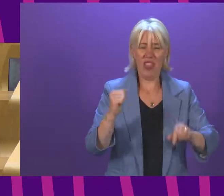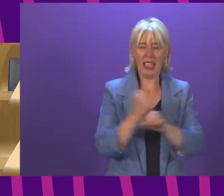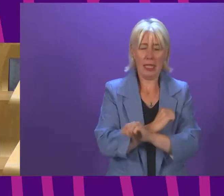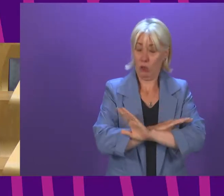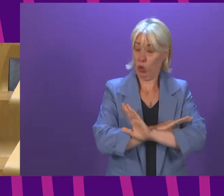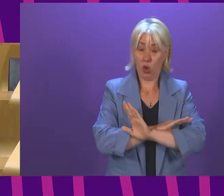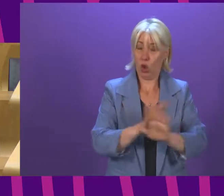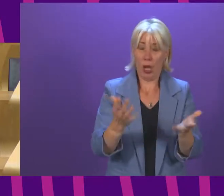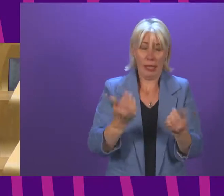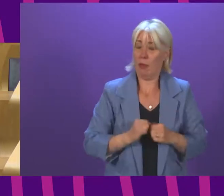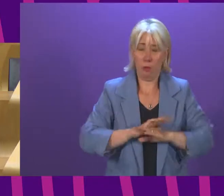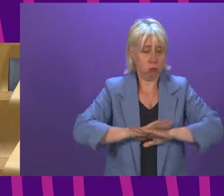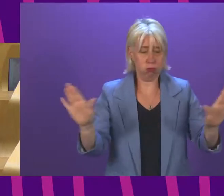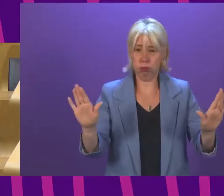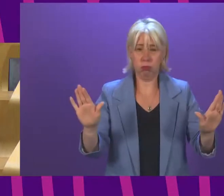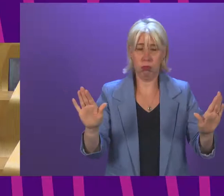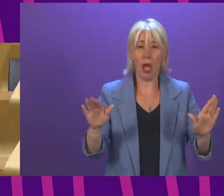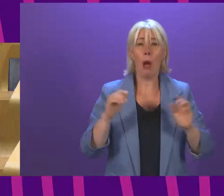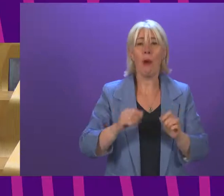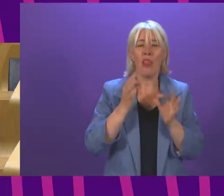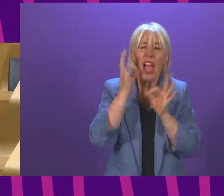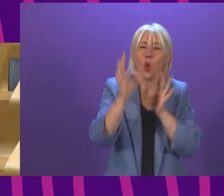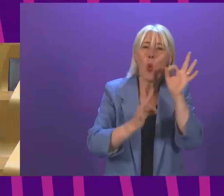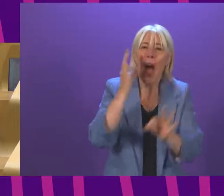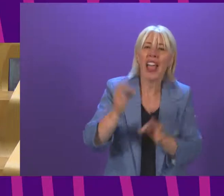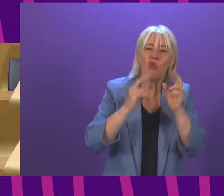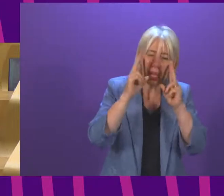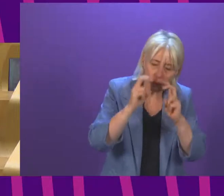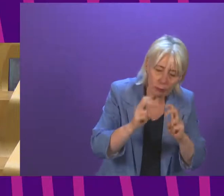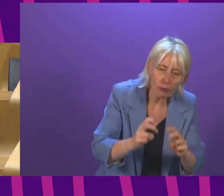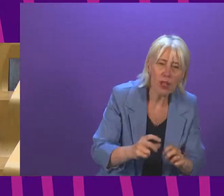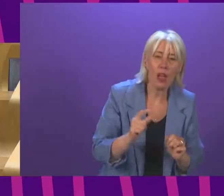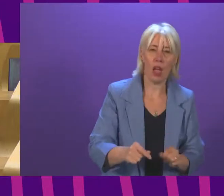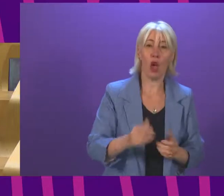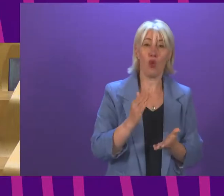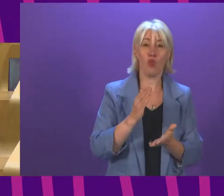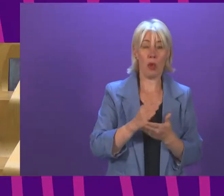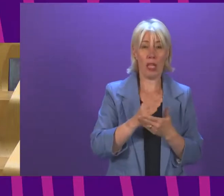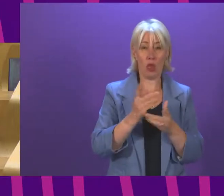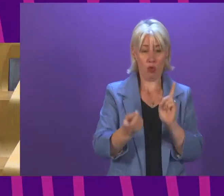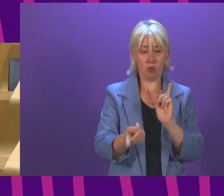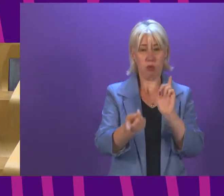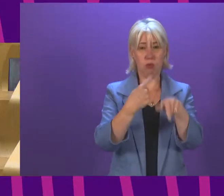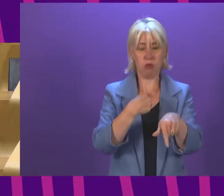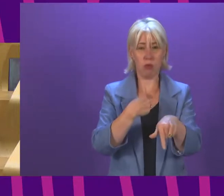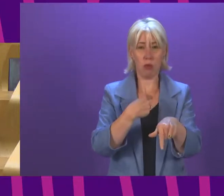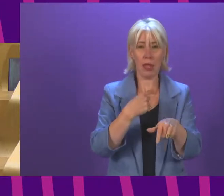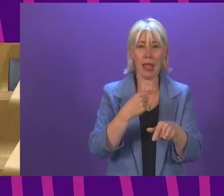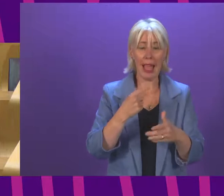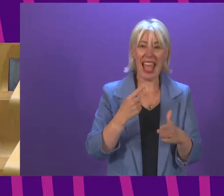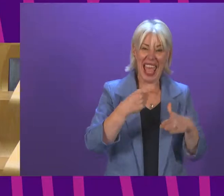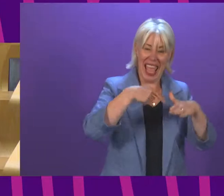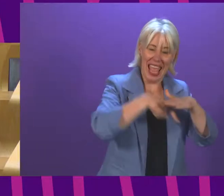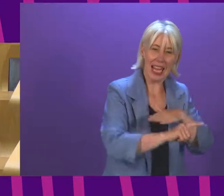establishment of the abuse inquiry focused on essentially addressing the question of in-care